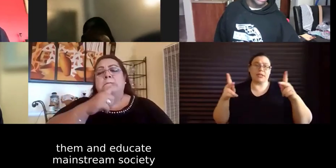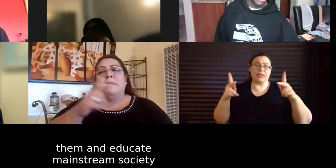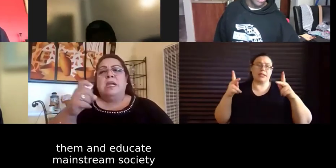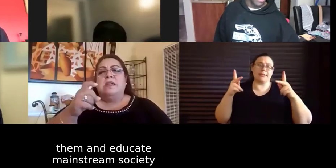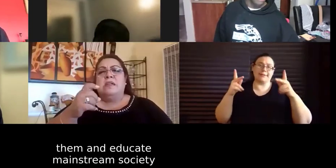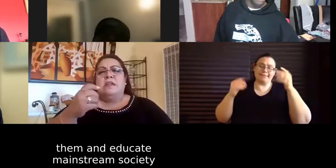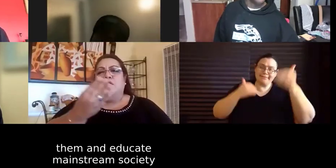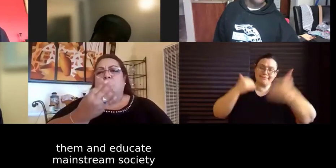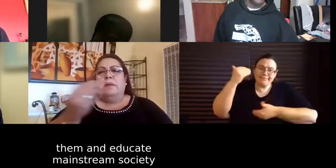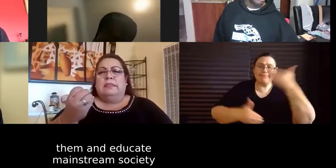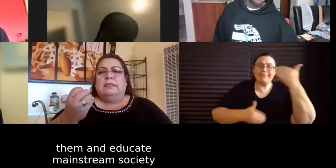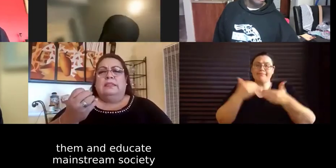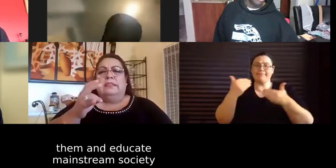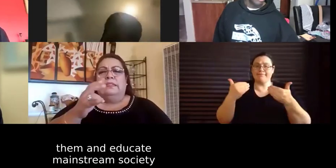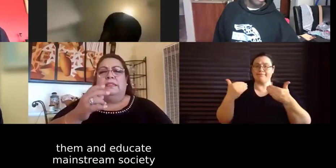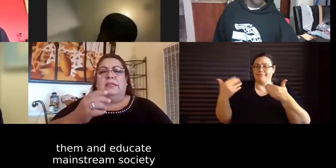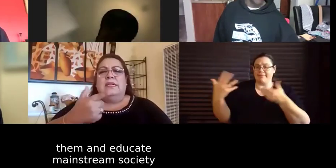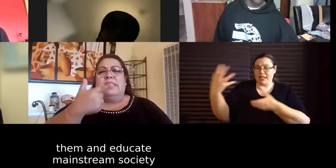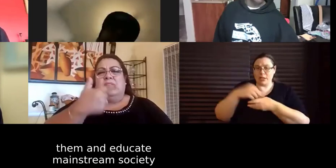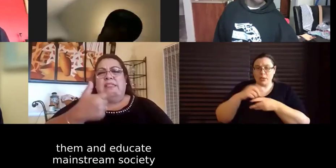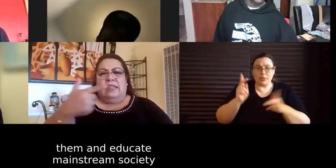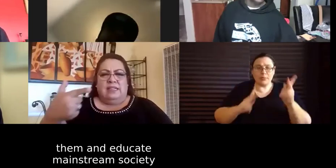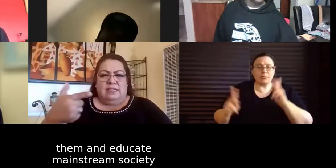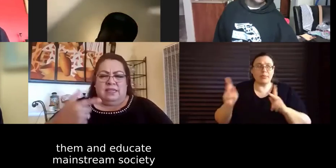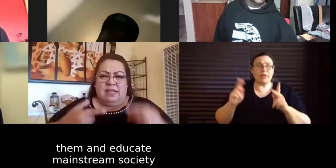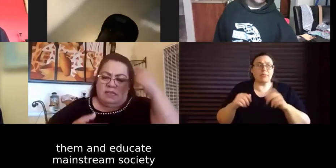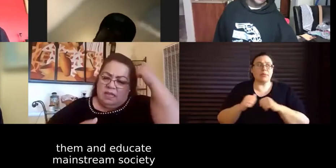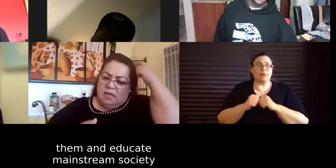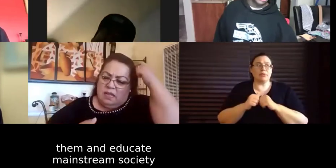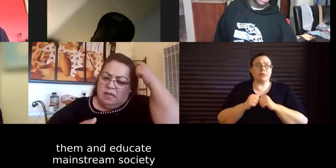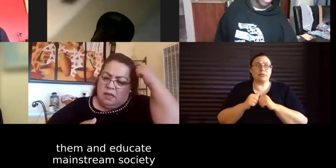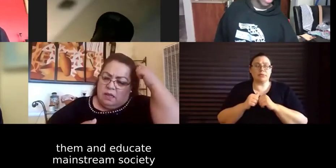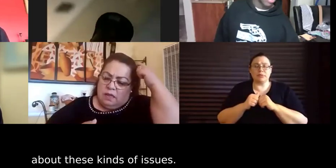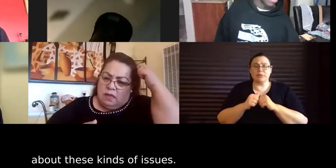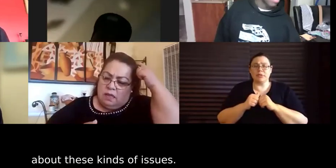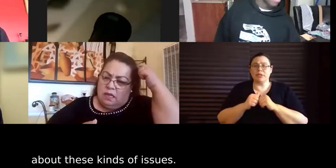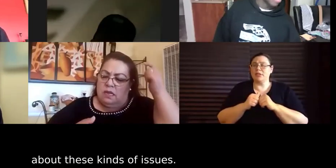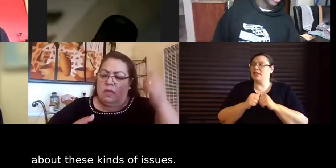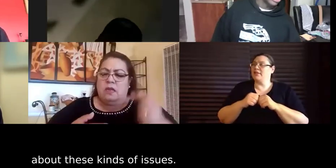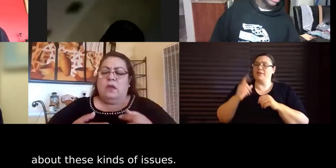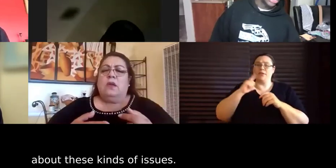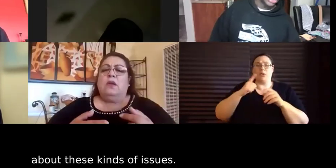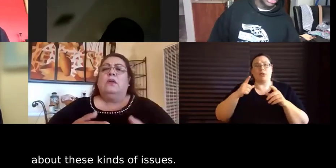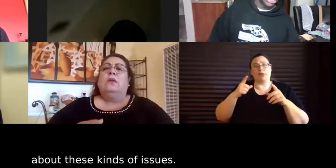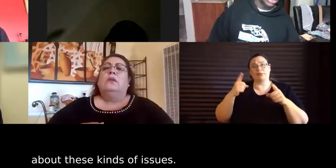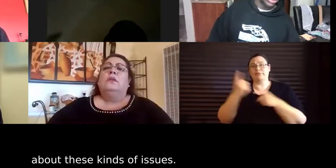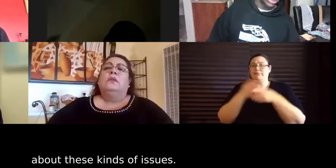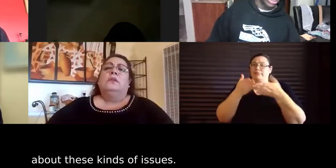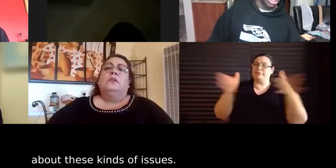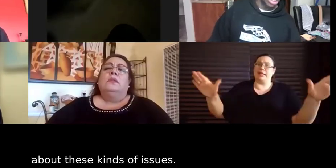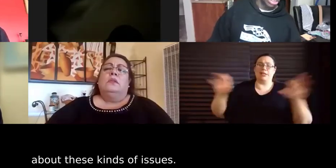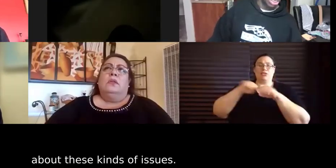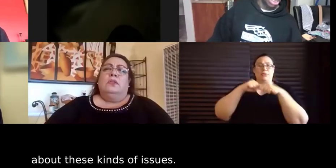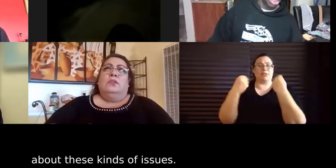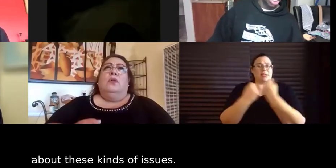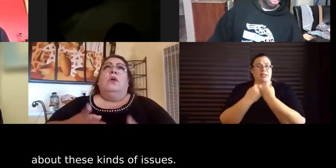educate you know quote unquote the mainstream society about these kind of issues